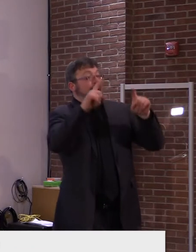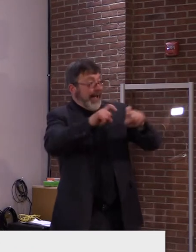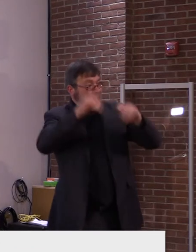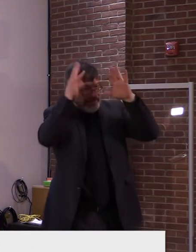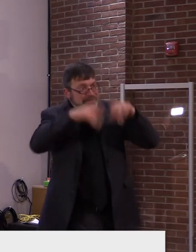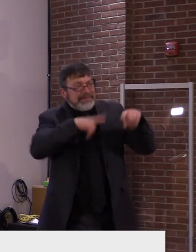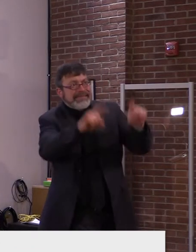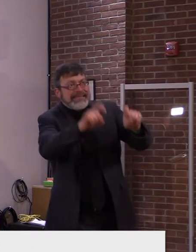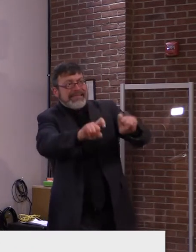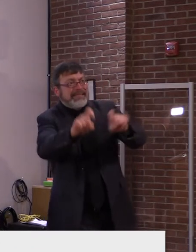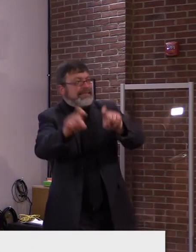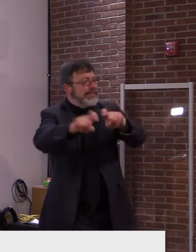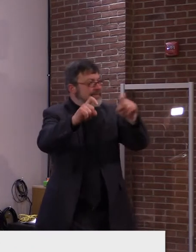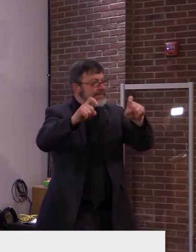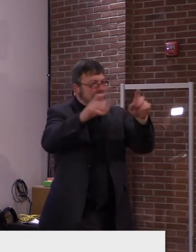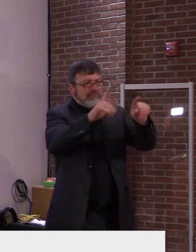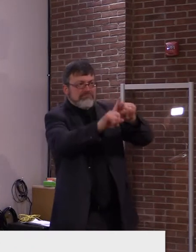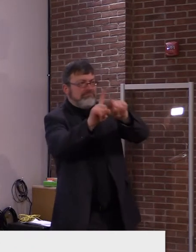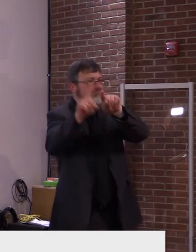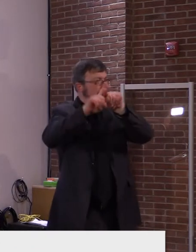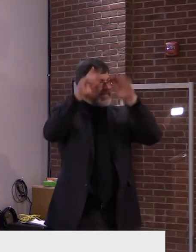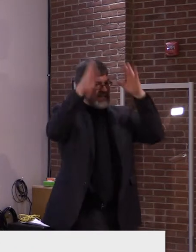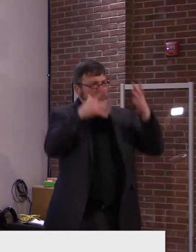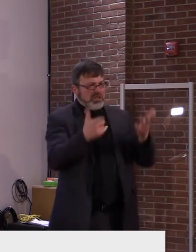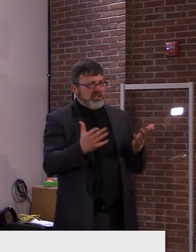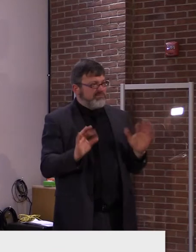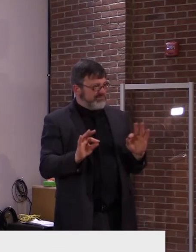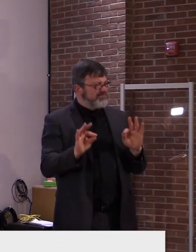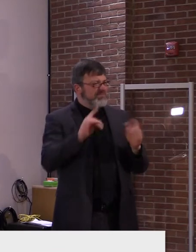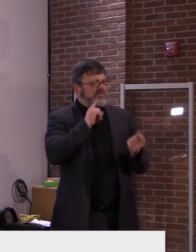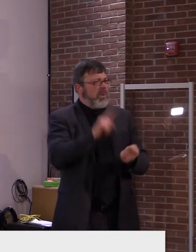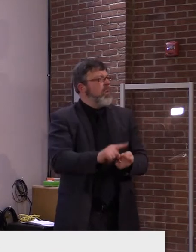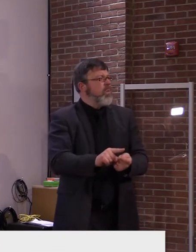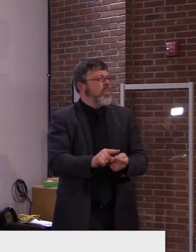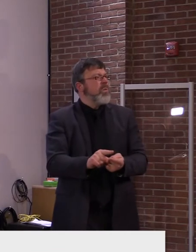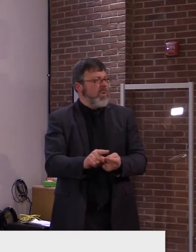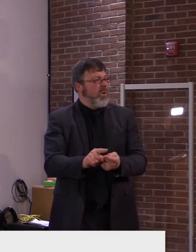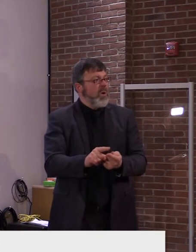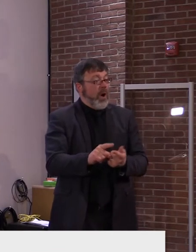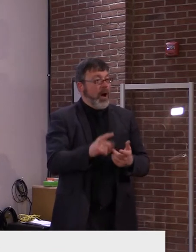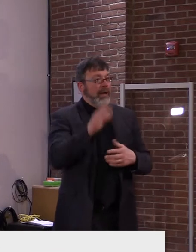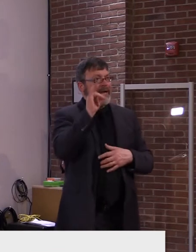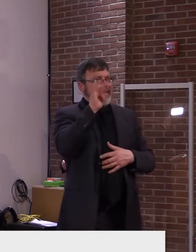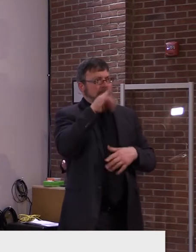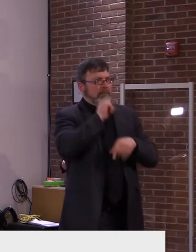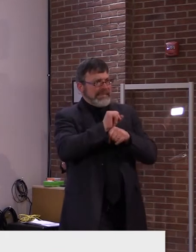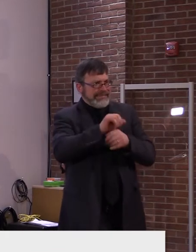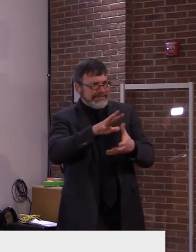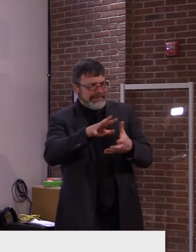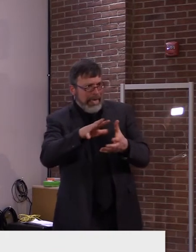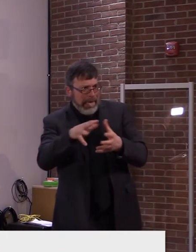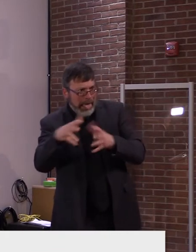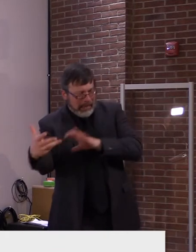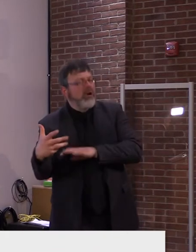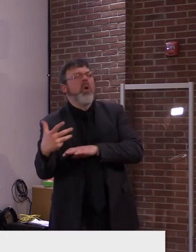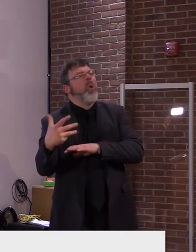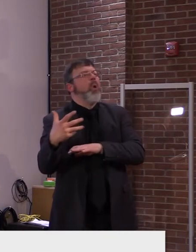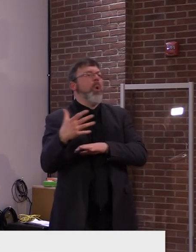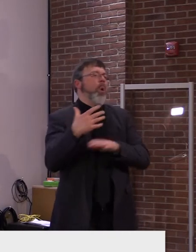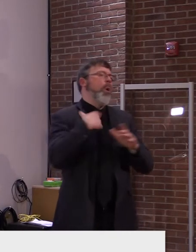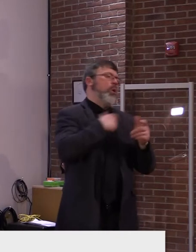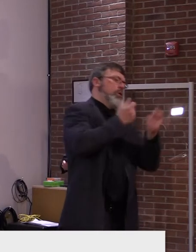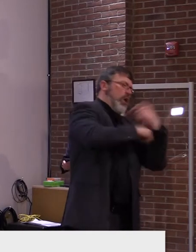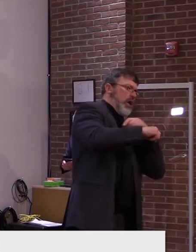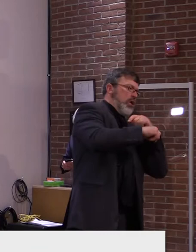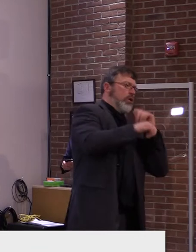in our schools. So I think we'd know if it wasn't working well. Um, so we, we, I think we'll remain, uh, on our track that we are and monitor, uh,